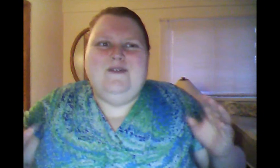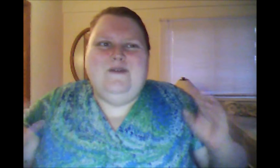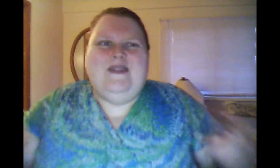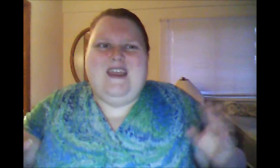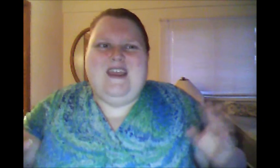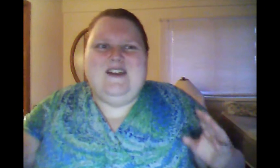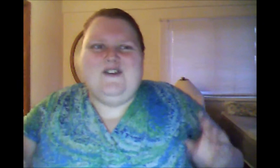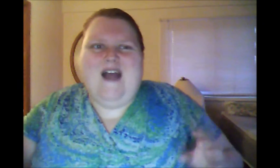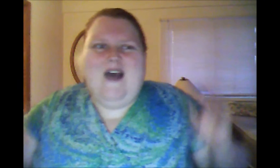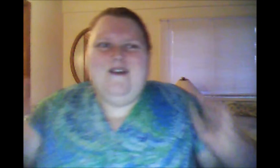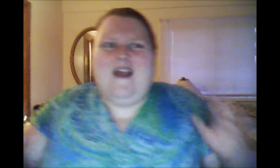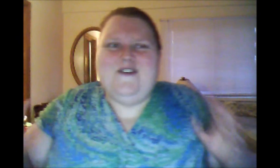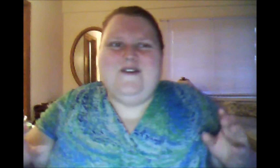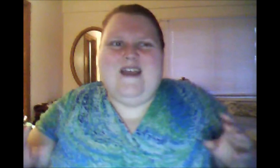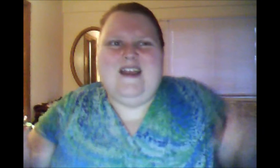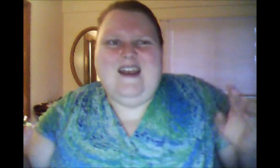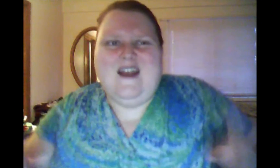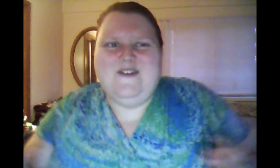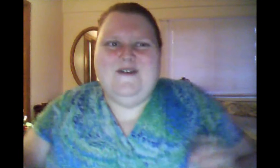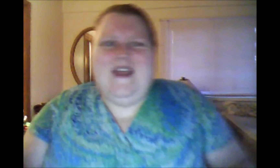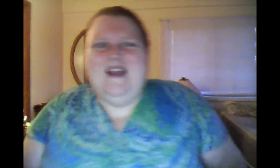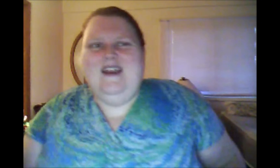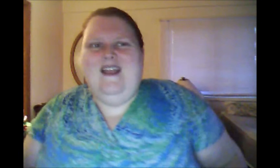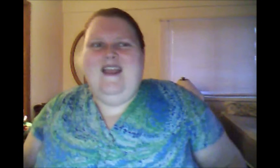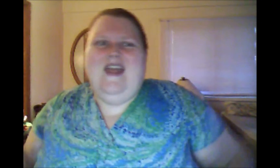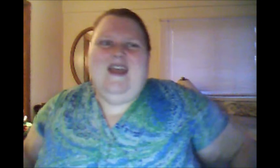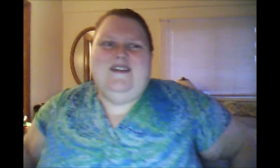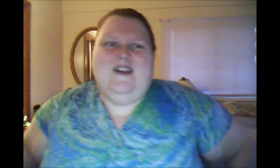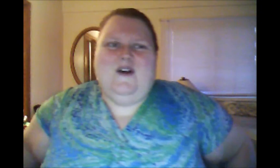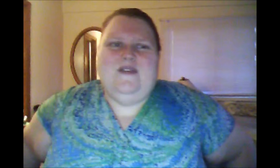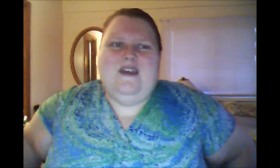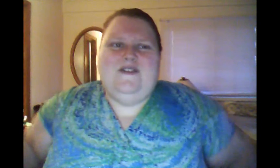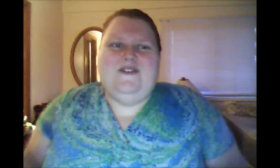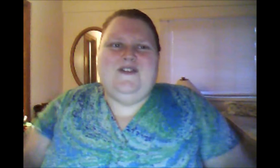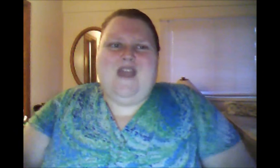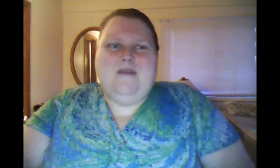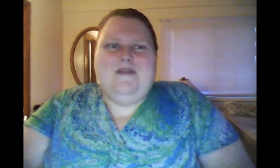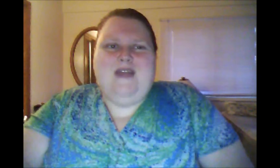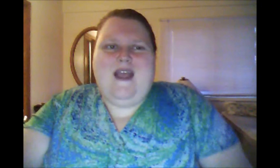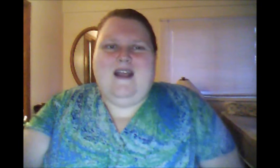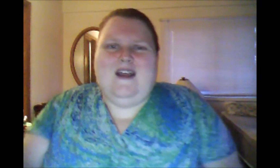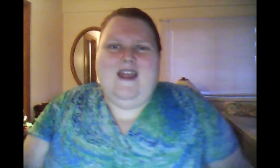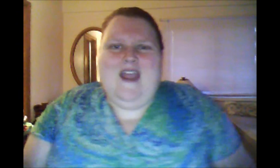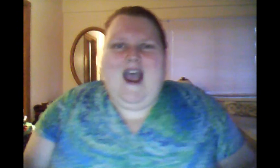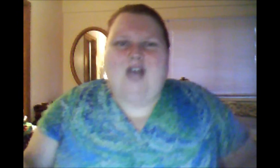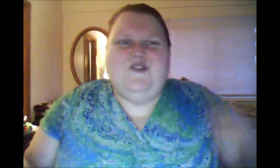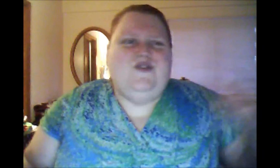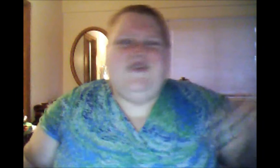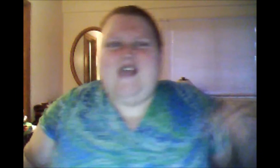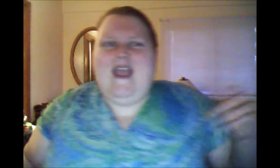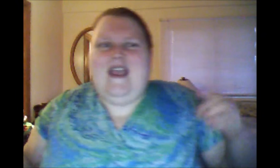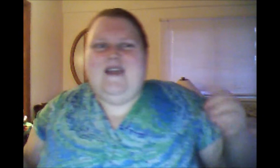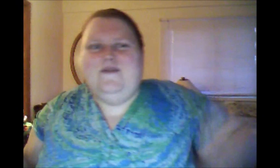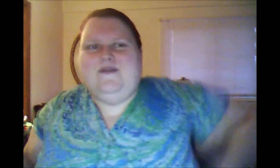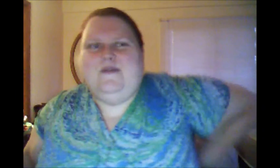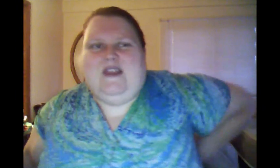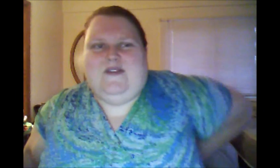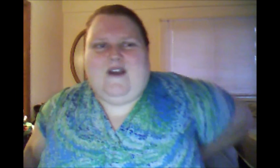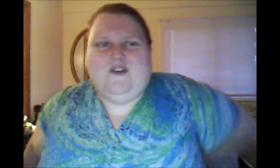with the in-crowd? Are you in? Are you in? You know, it's the same thing. Are you saved means, are you